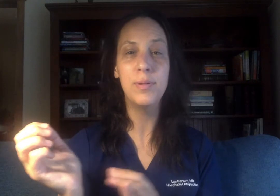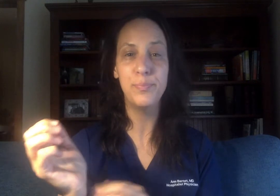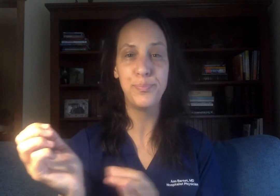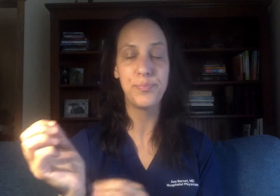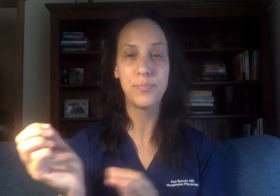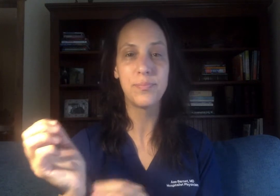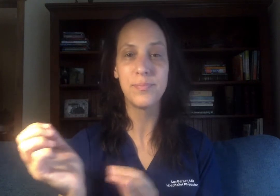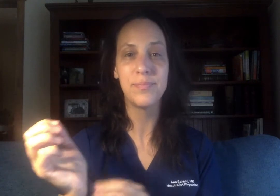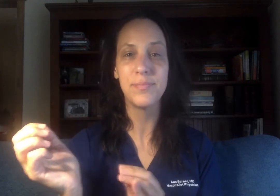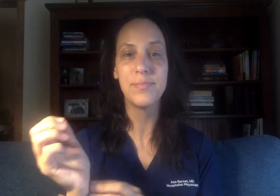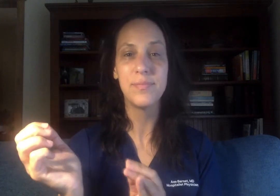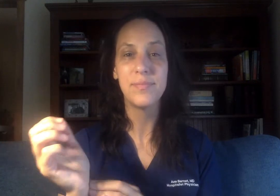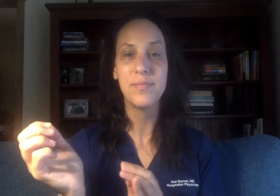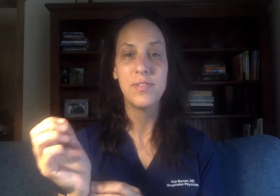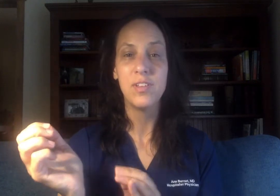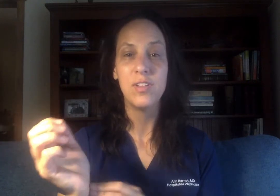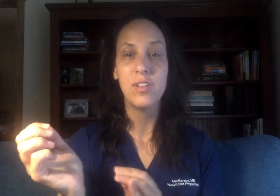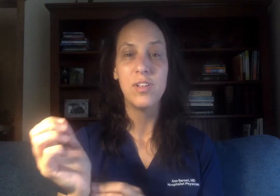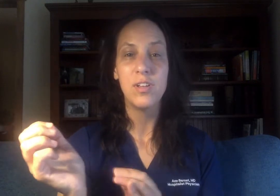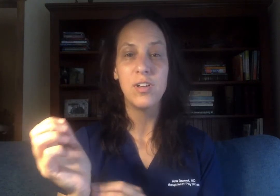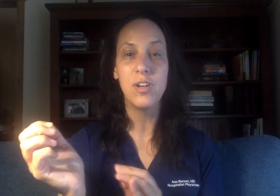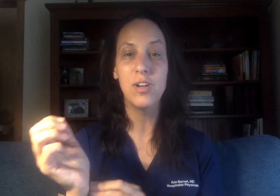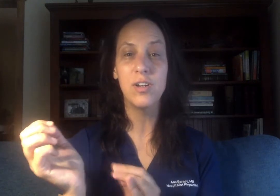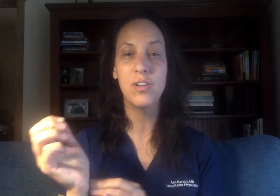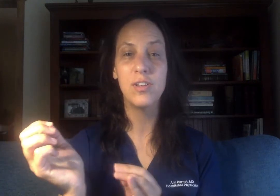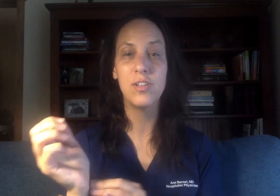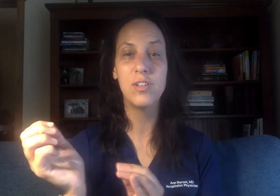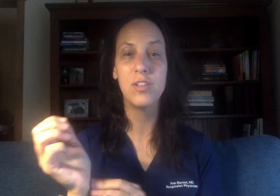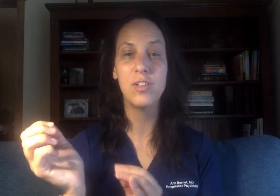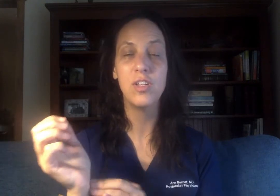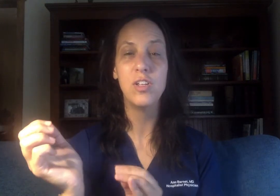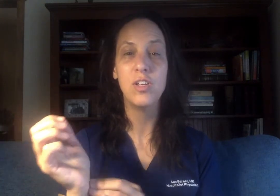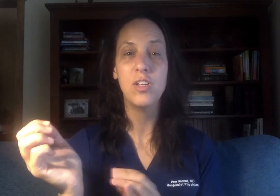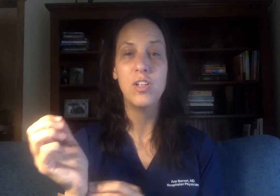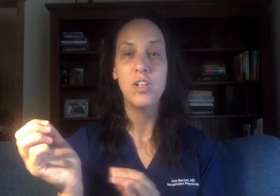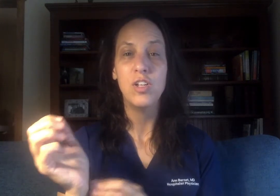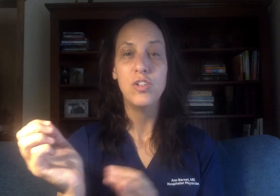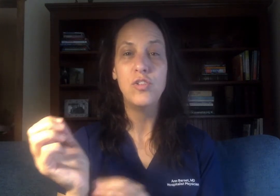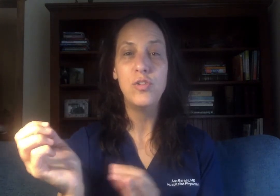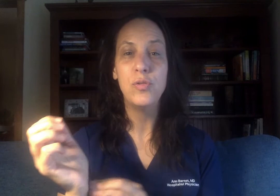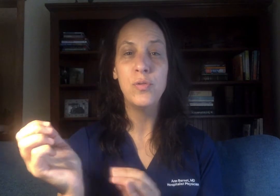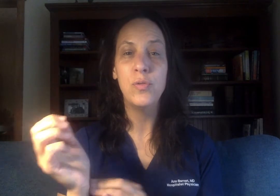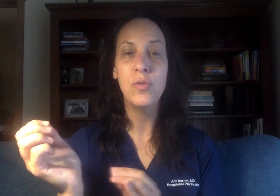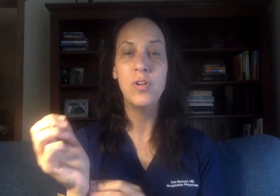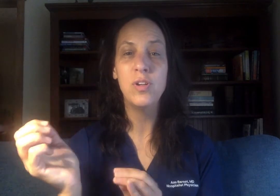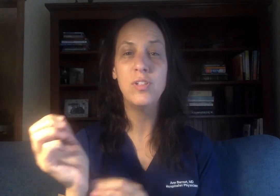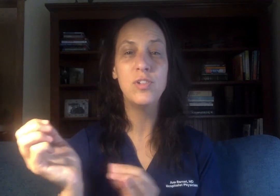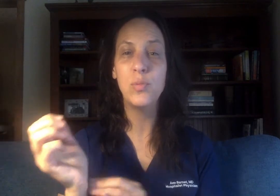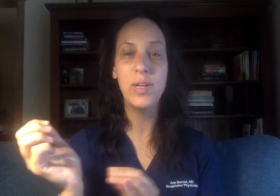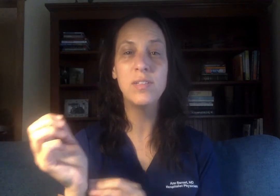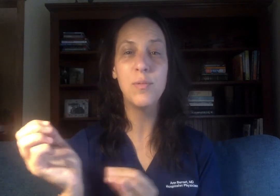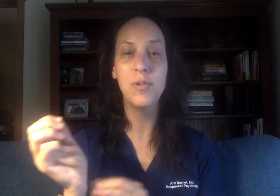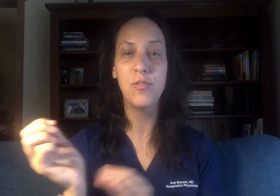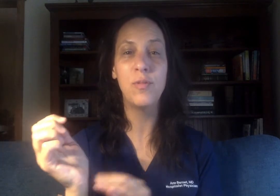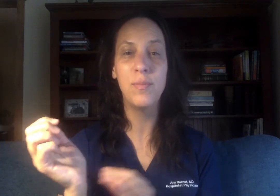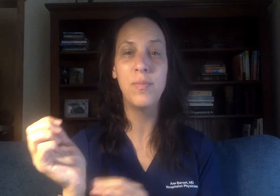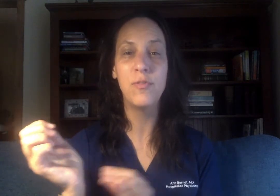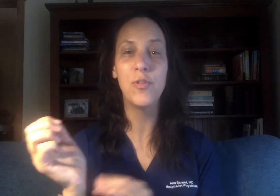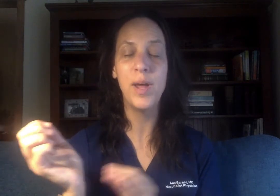to dissuade someone from from